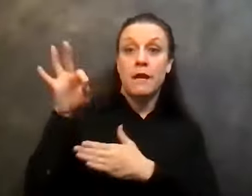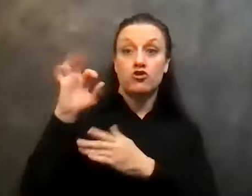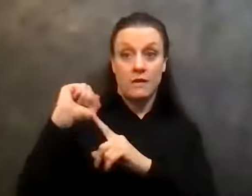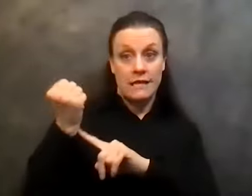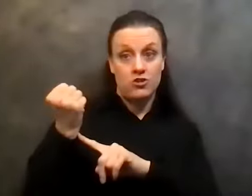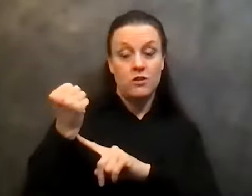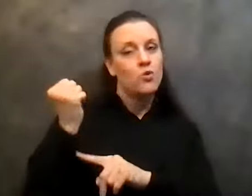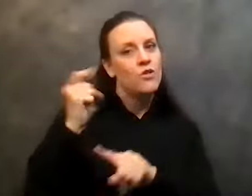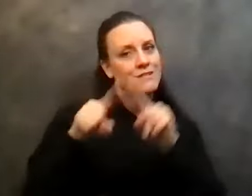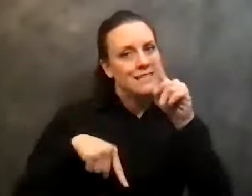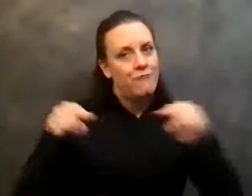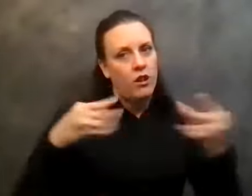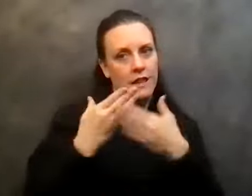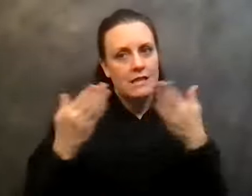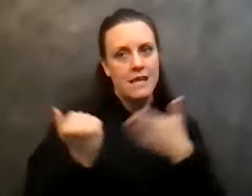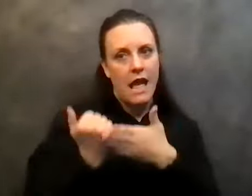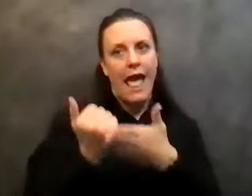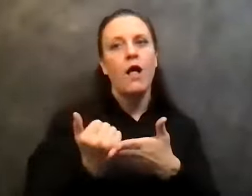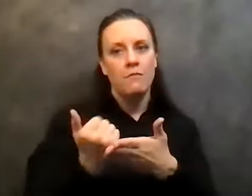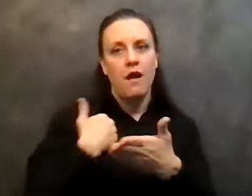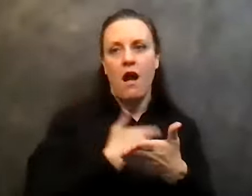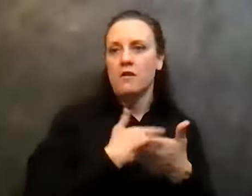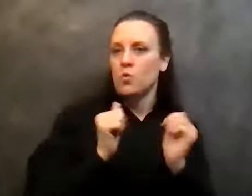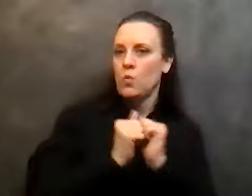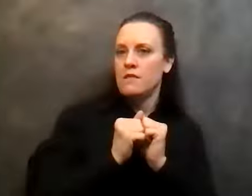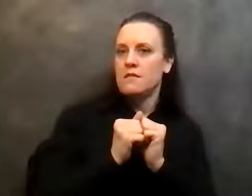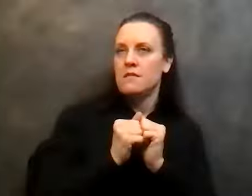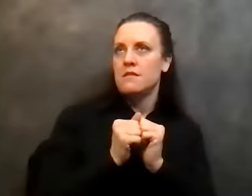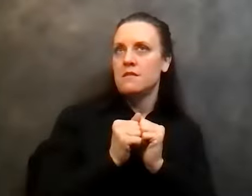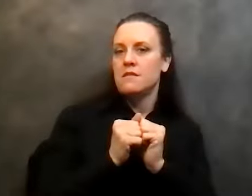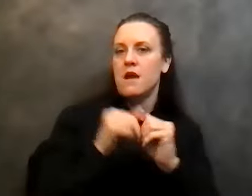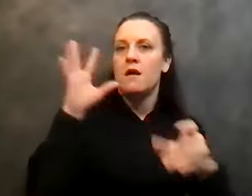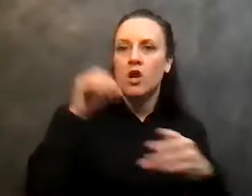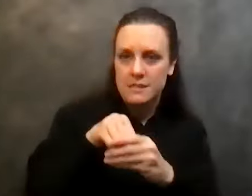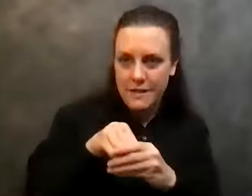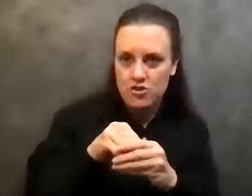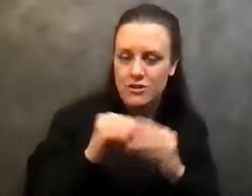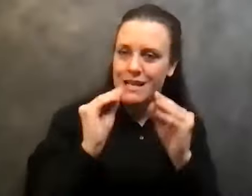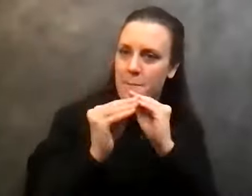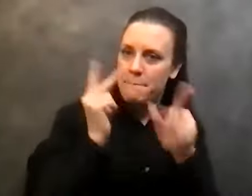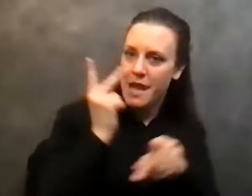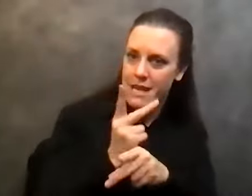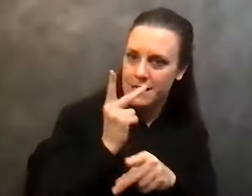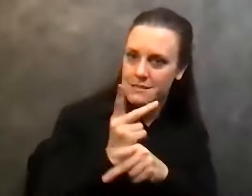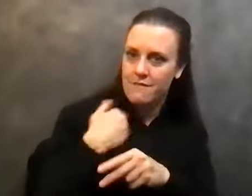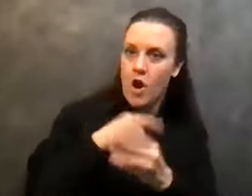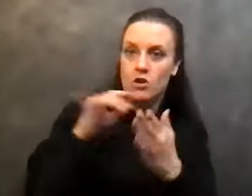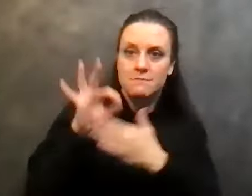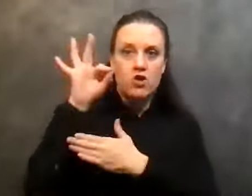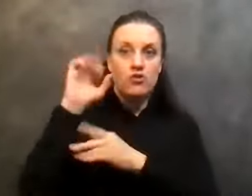So help, uh, help us with the participation in the, in the maintenance of this spiritual condition, and it can be